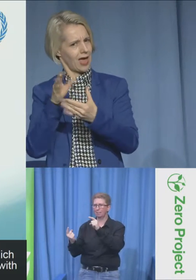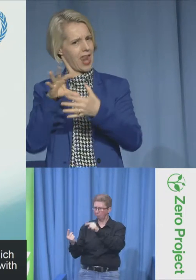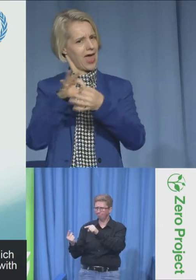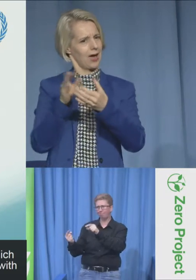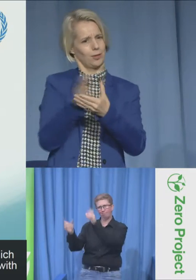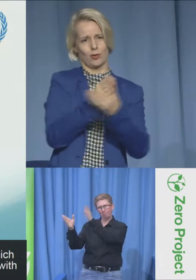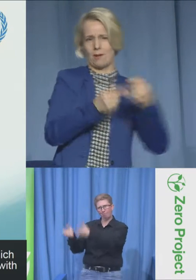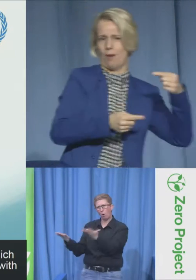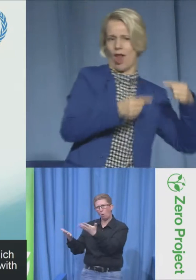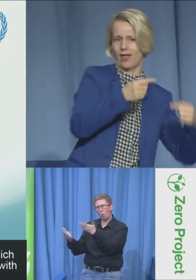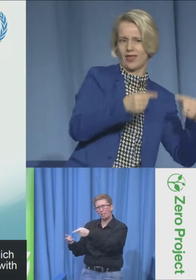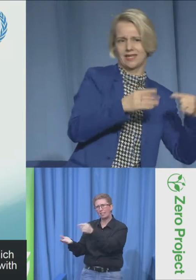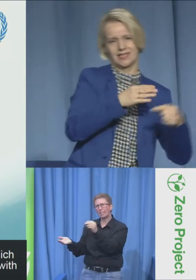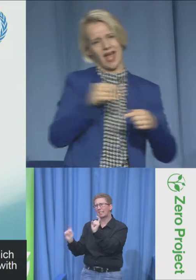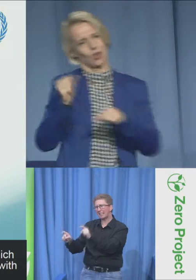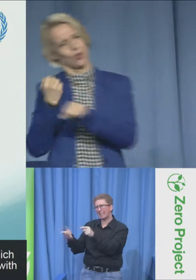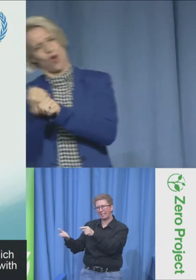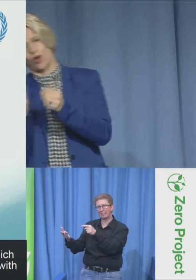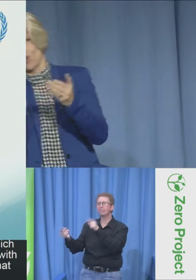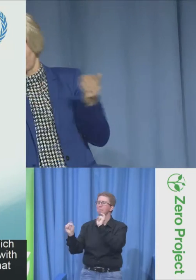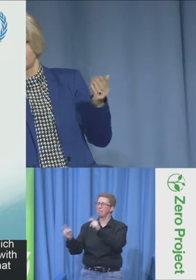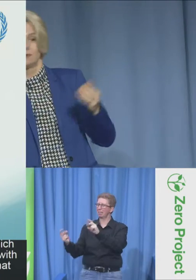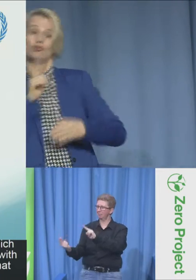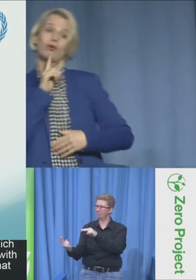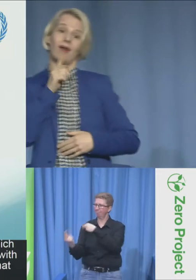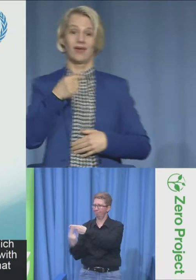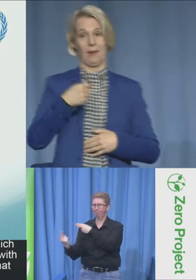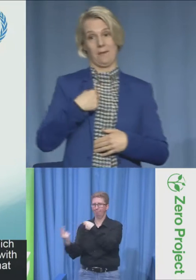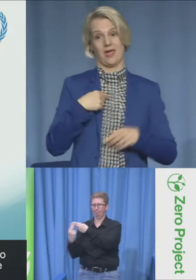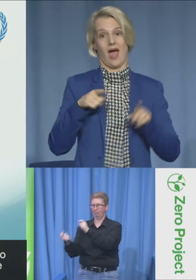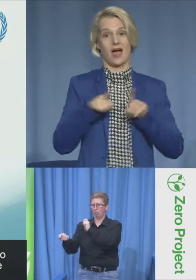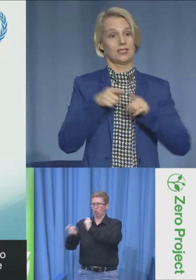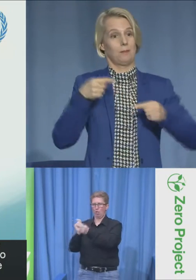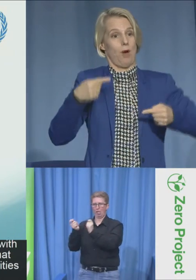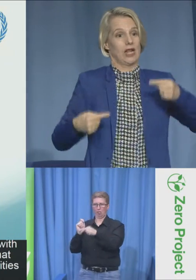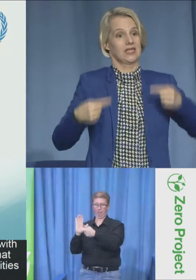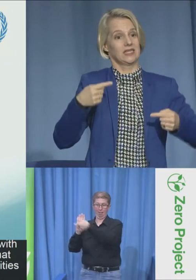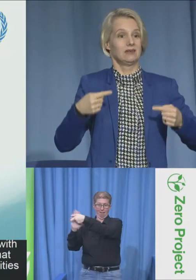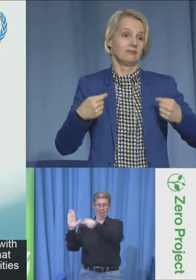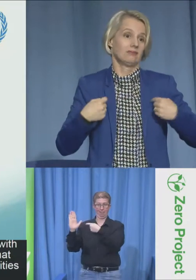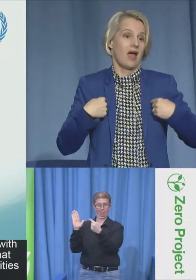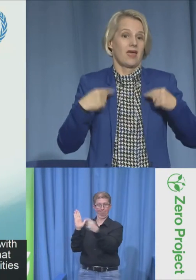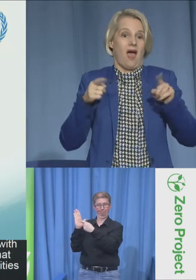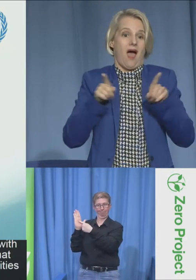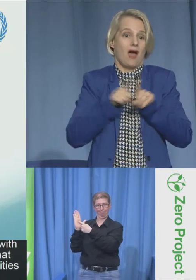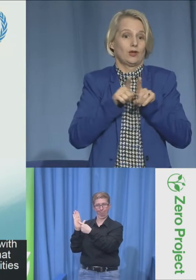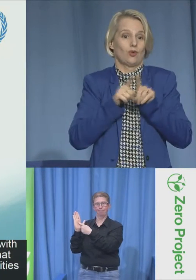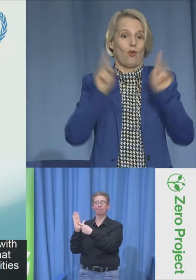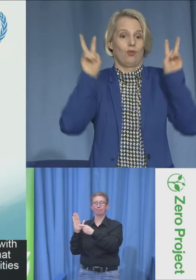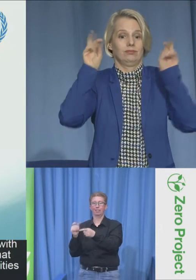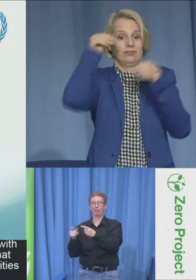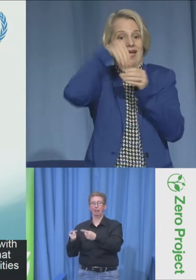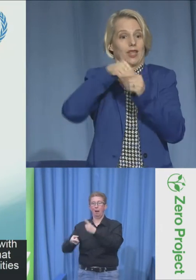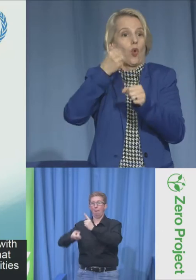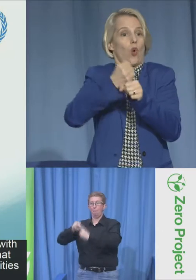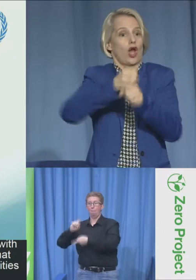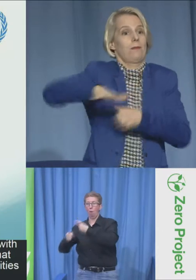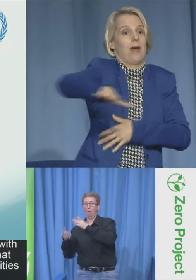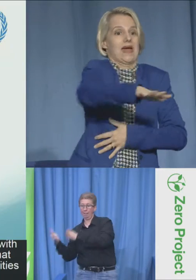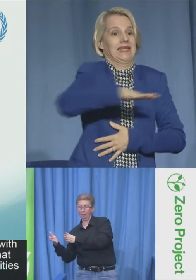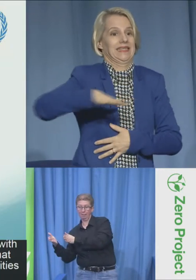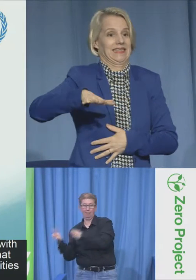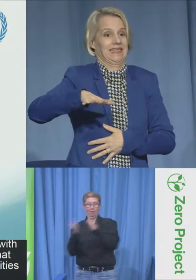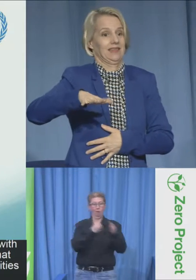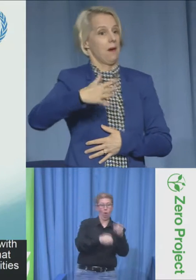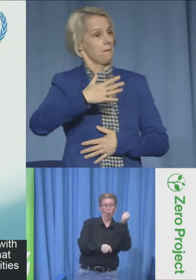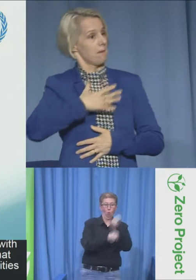the workplace. So, the link between politics and work, if you look at my job as